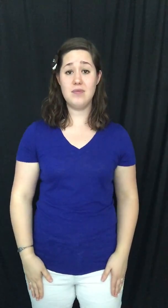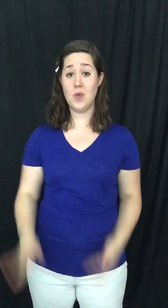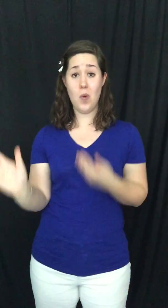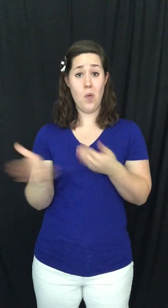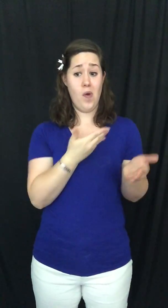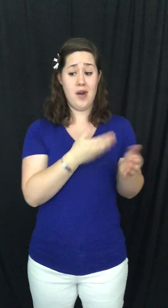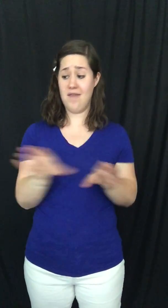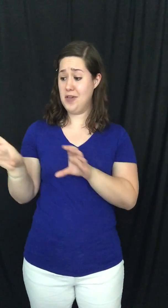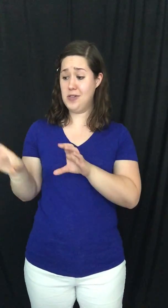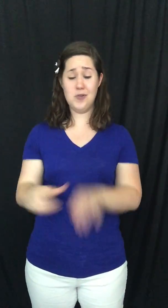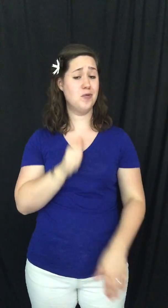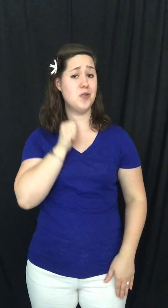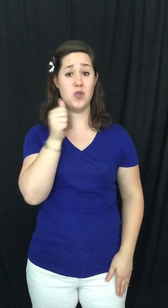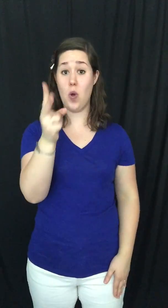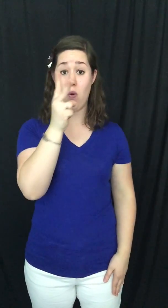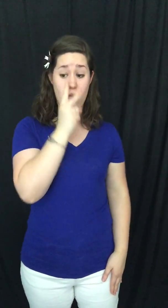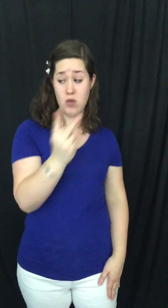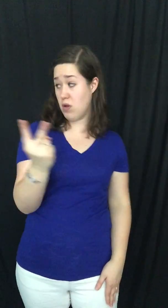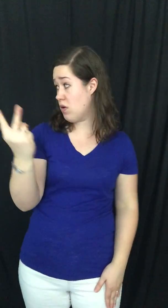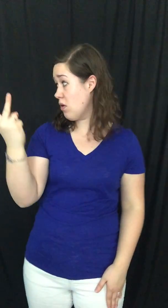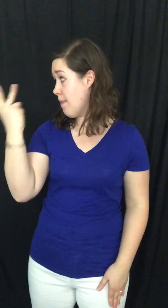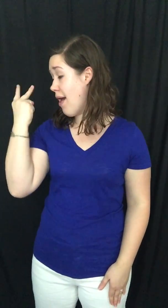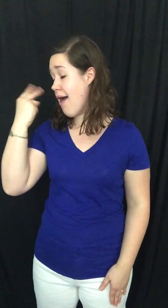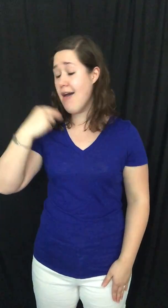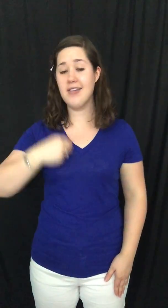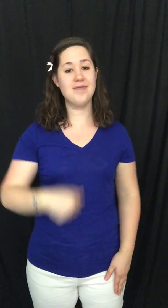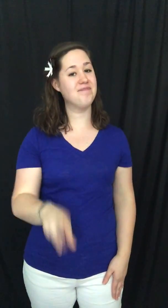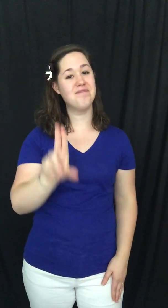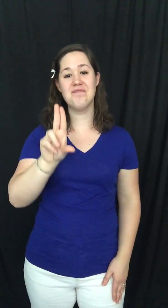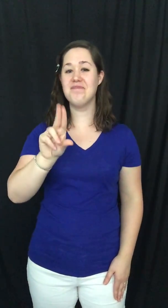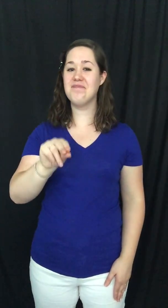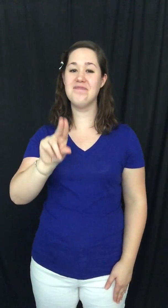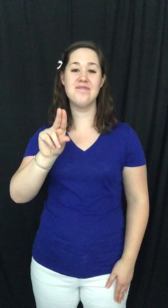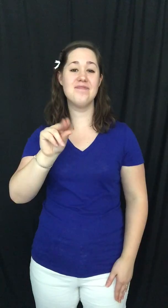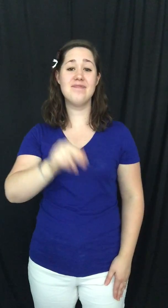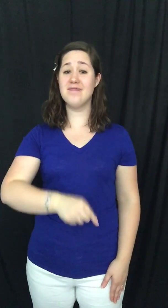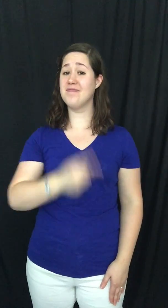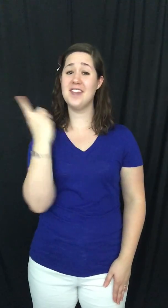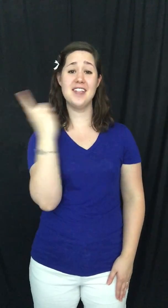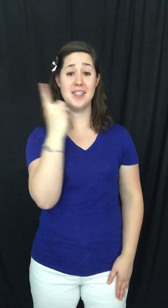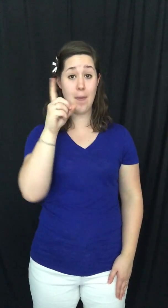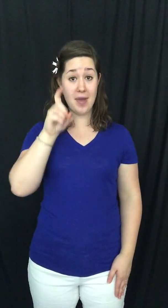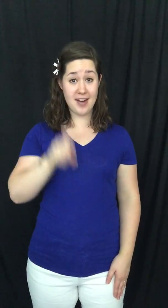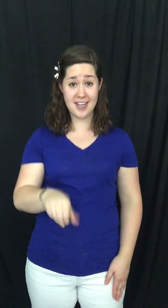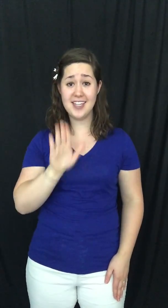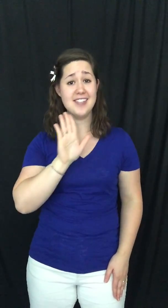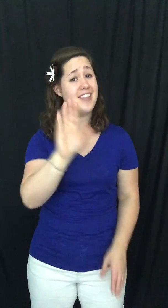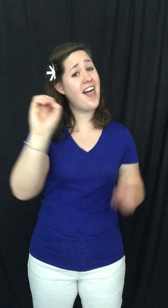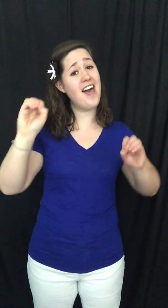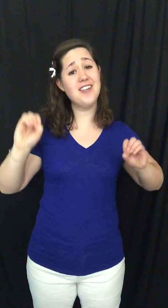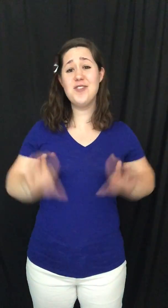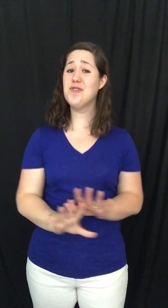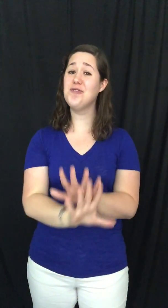Whatever you do, just don't look back Whatever you needs a lot to